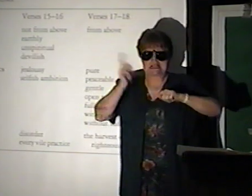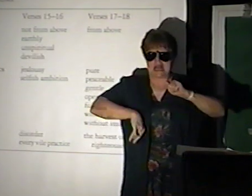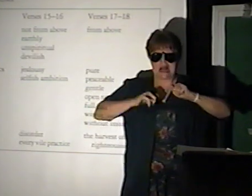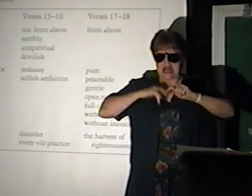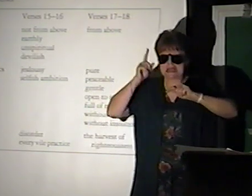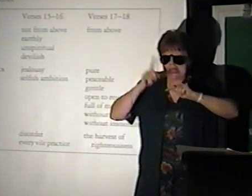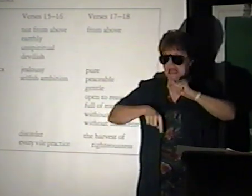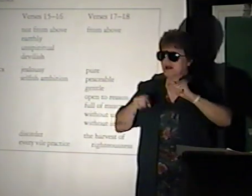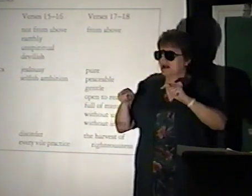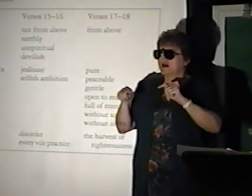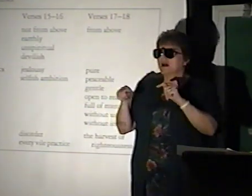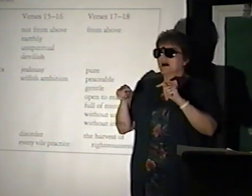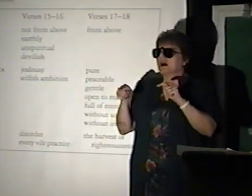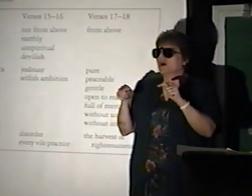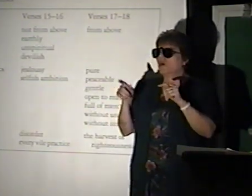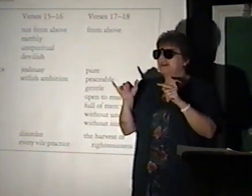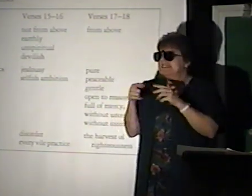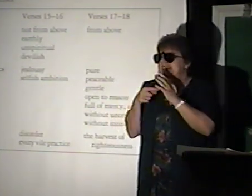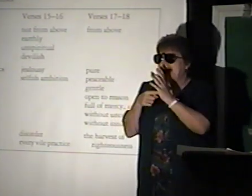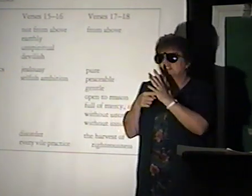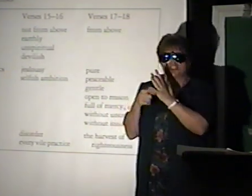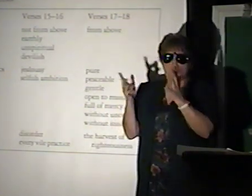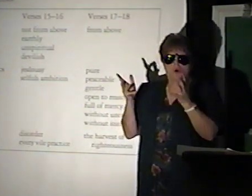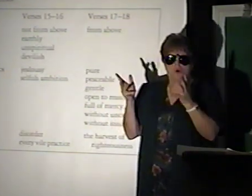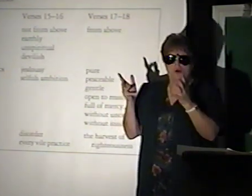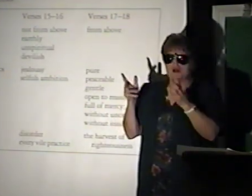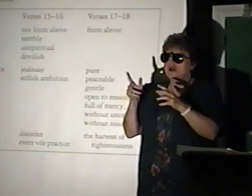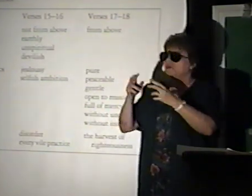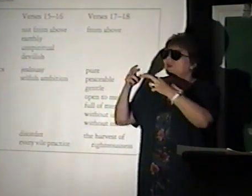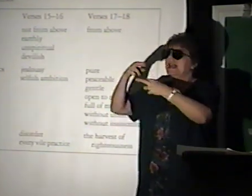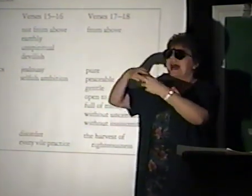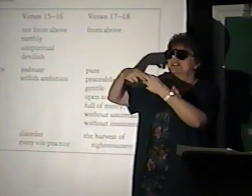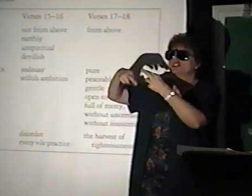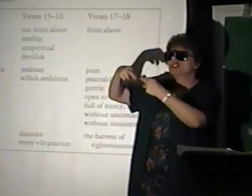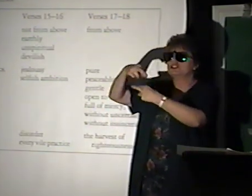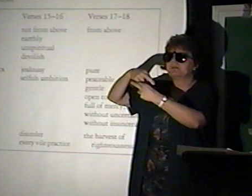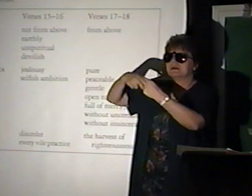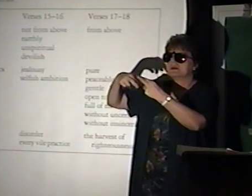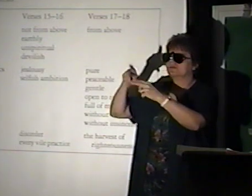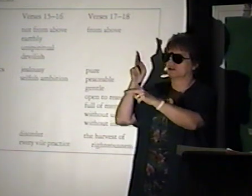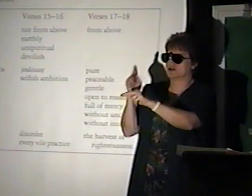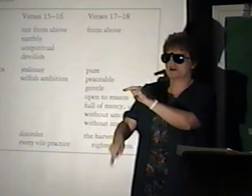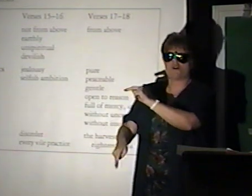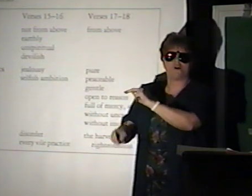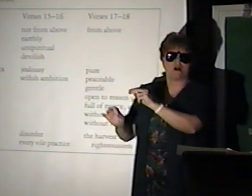You and man. What theện that soles? You and that too? Cut off.